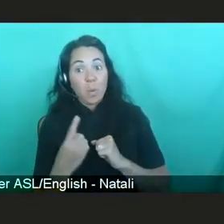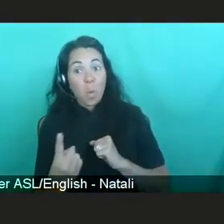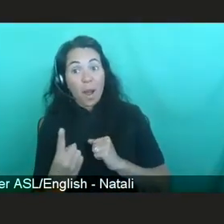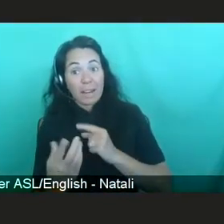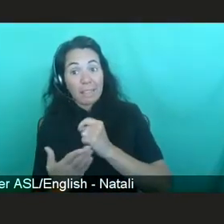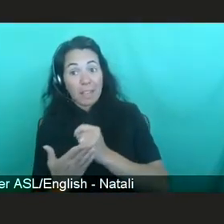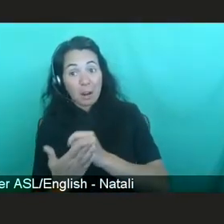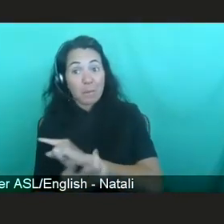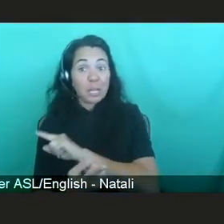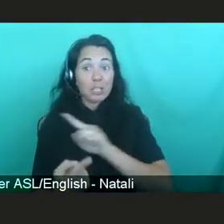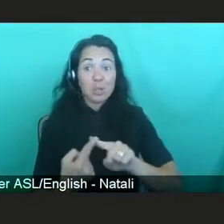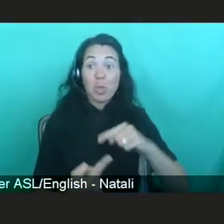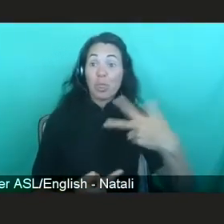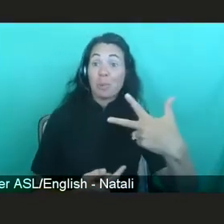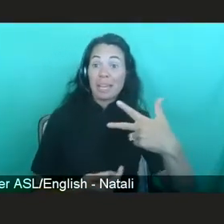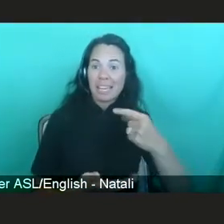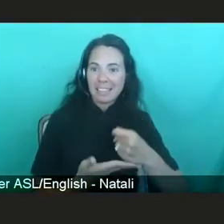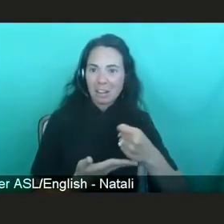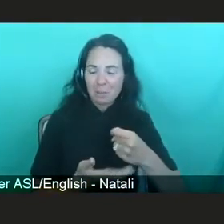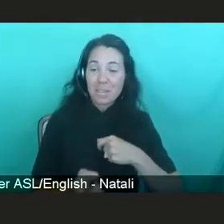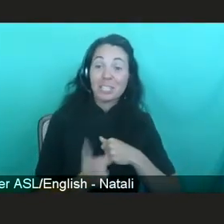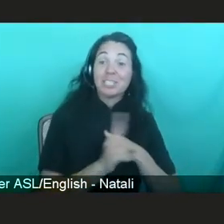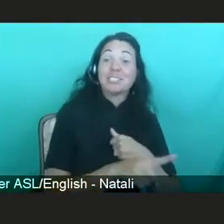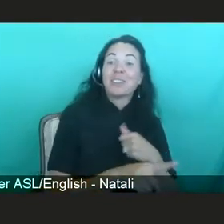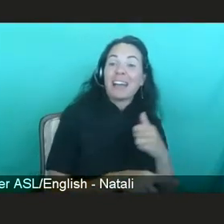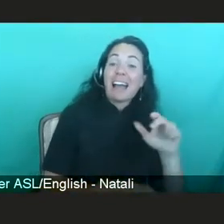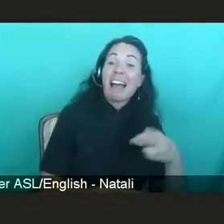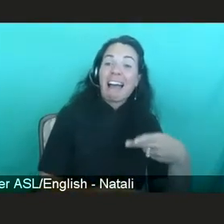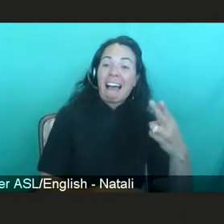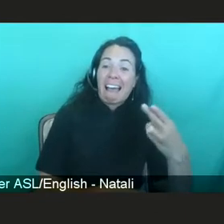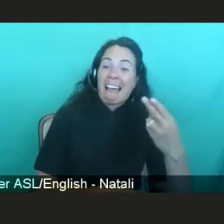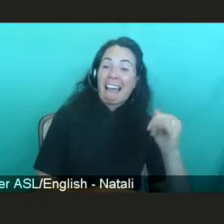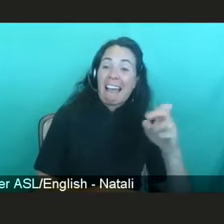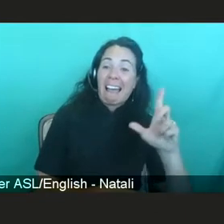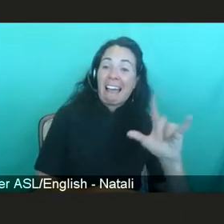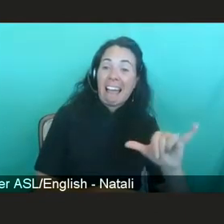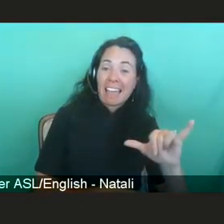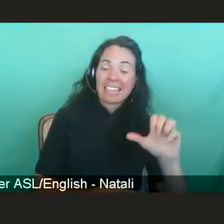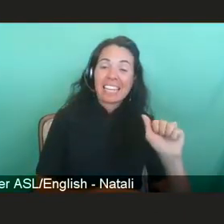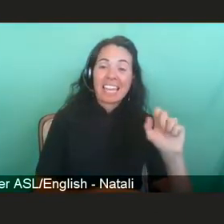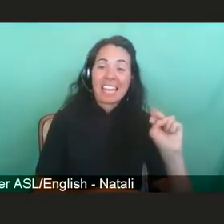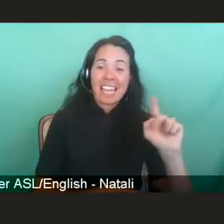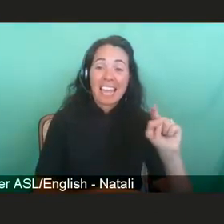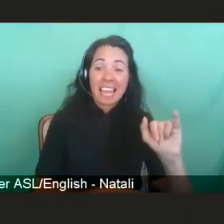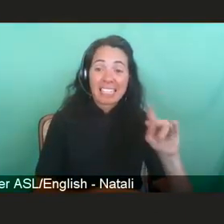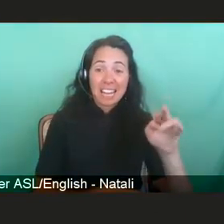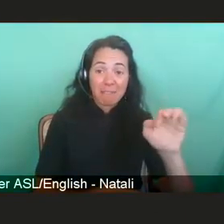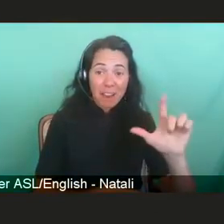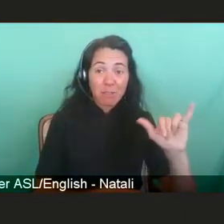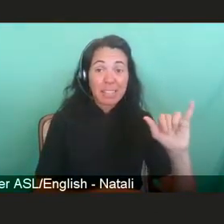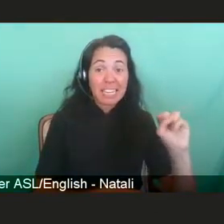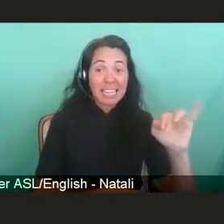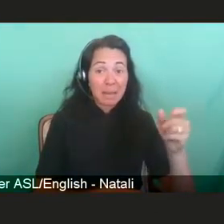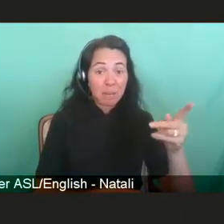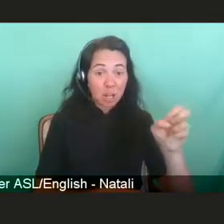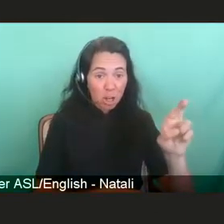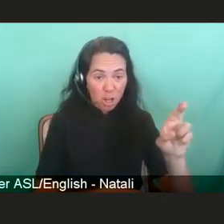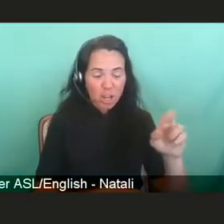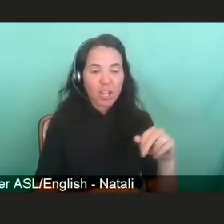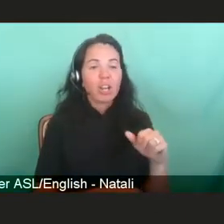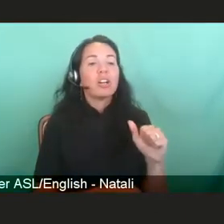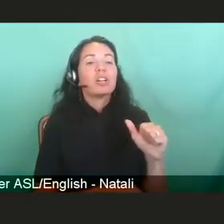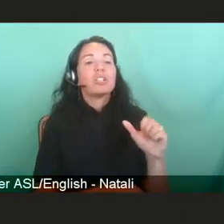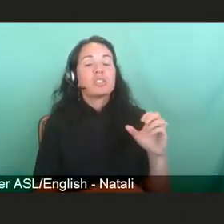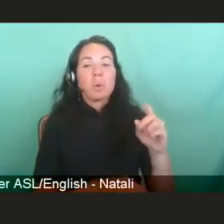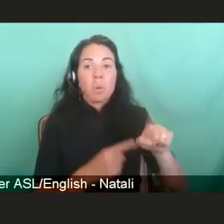highly active antiretroviral therapy. And first protease inhibitor, the quinagruvir, was not very good, but the indivir added it. And